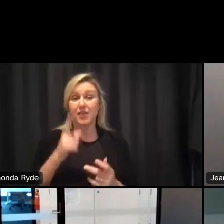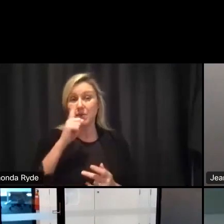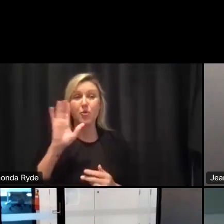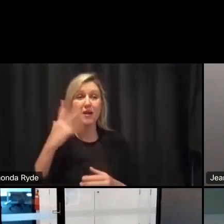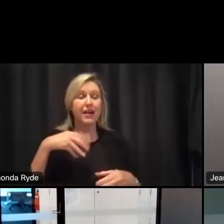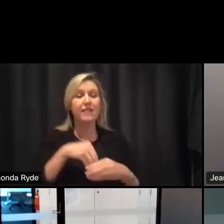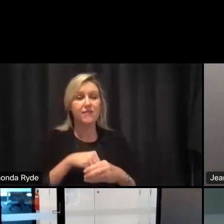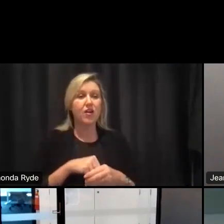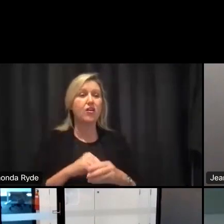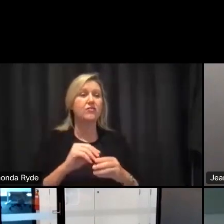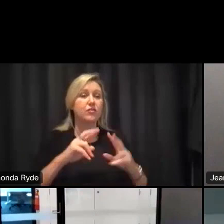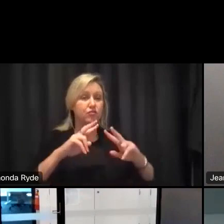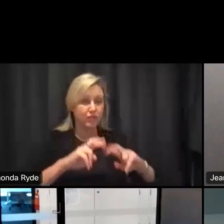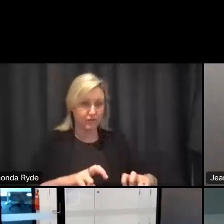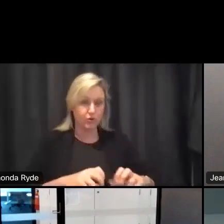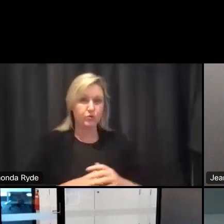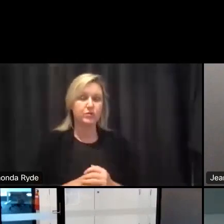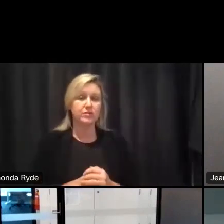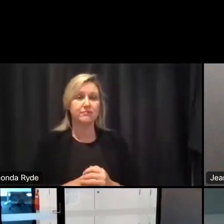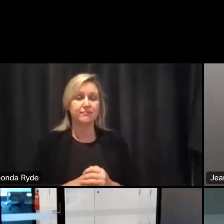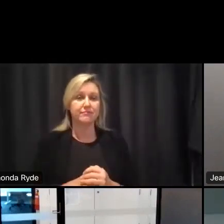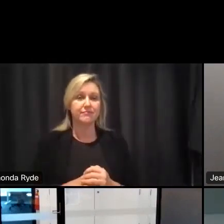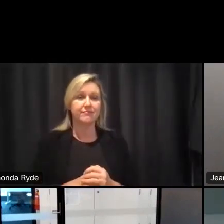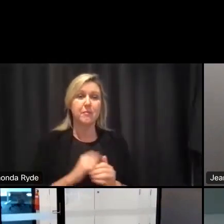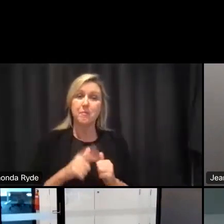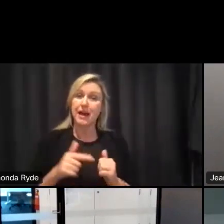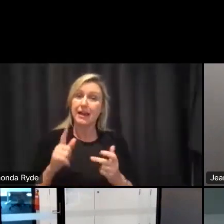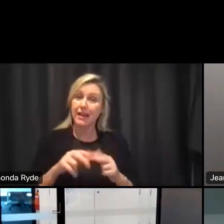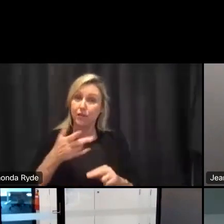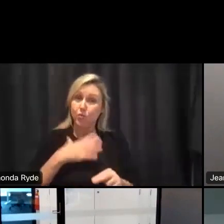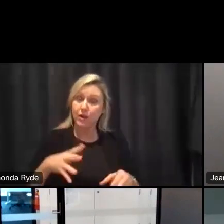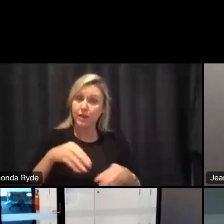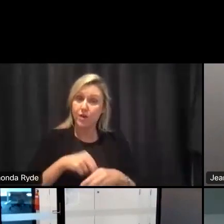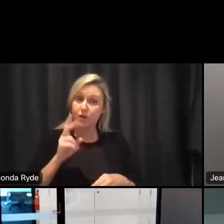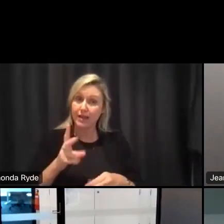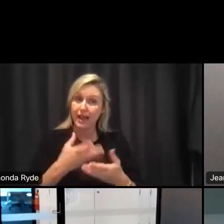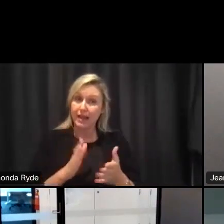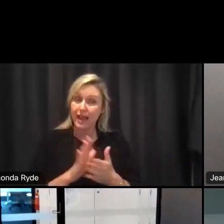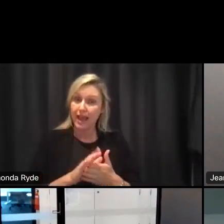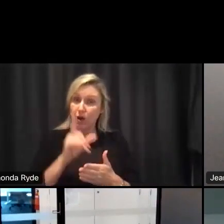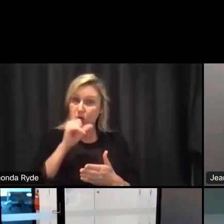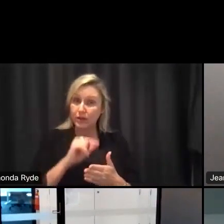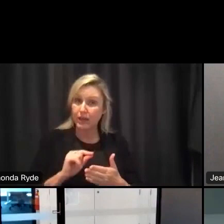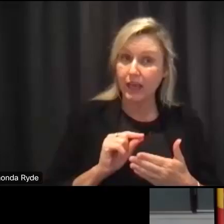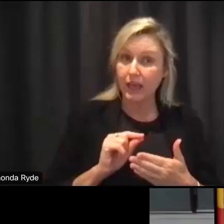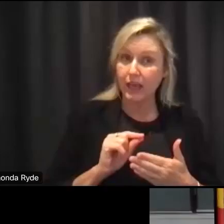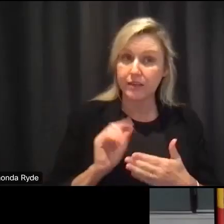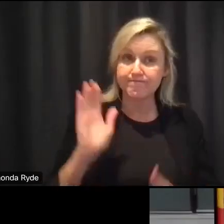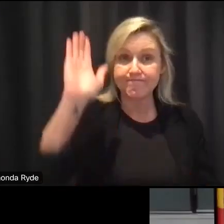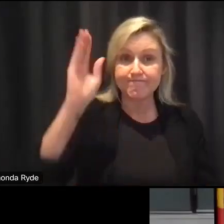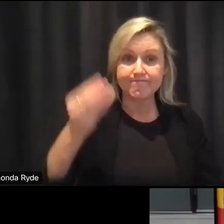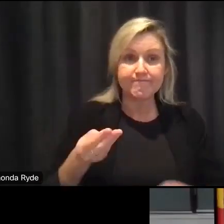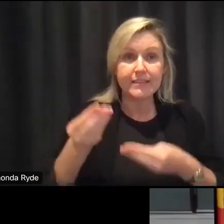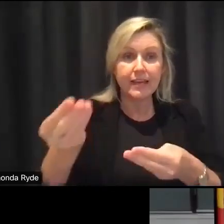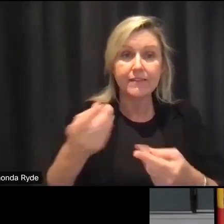and kirsten did kind of answer it how can i share with you uh what i'd like to contribute to this